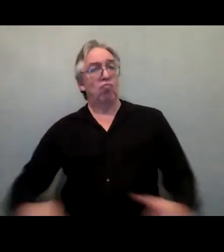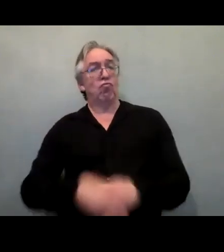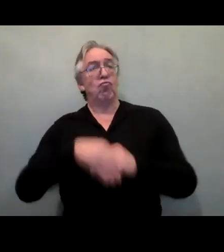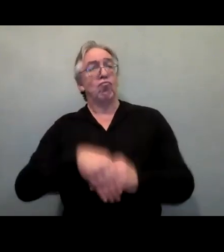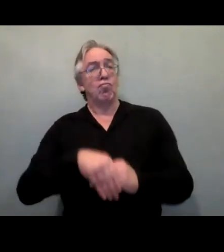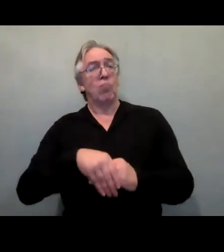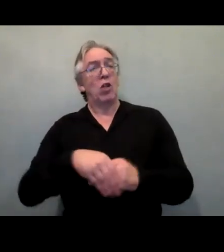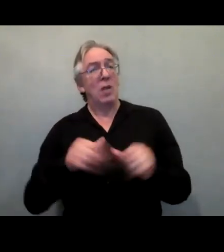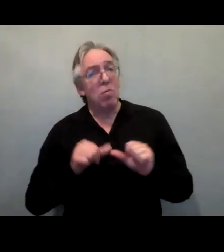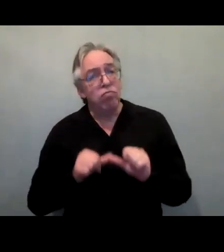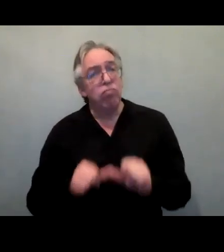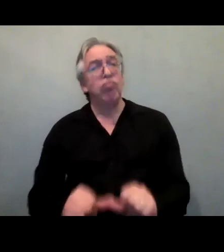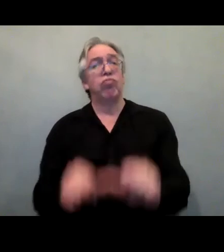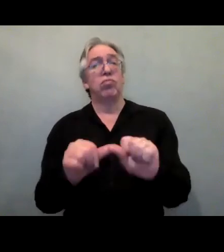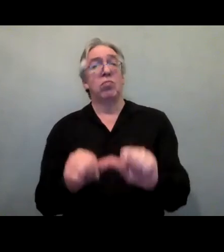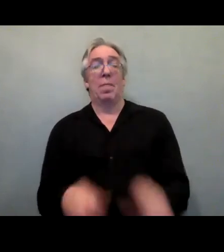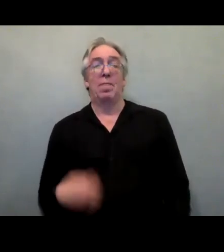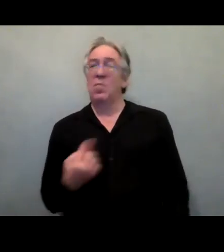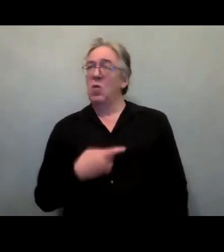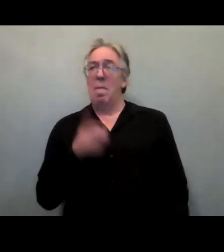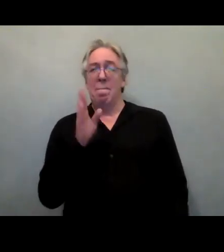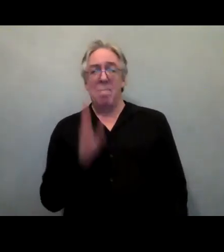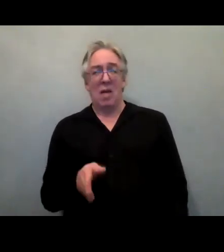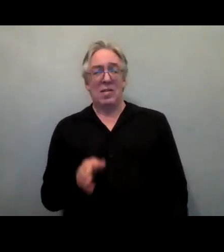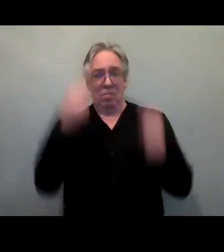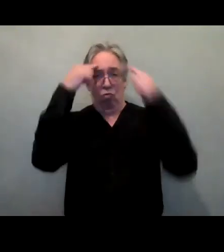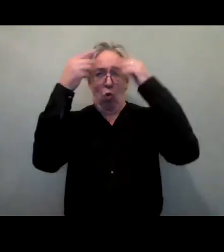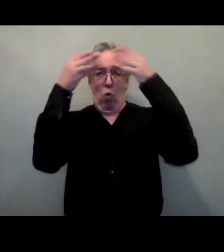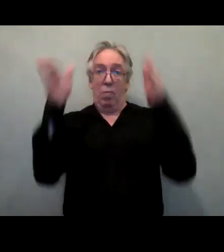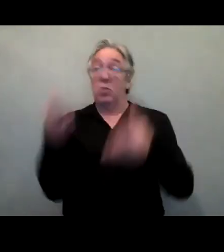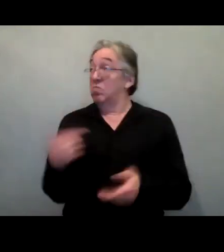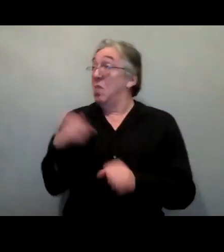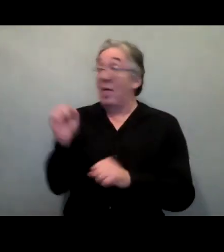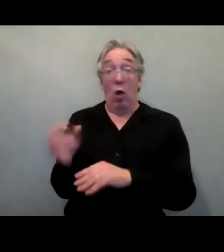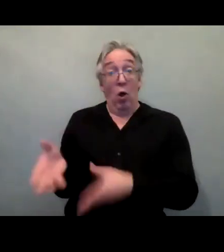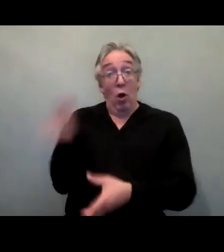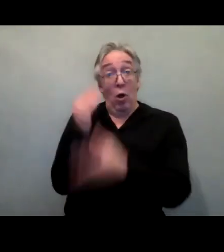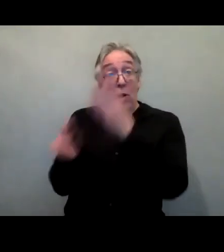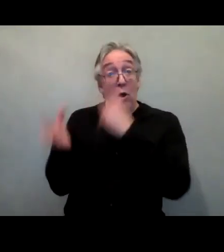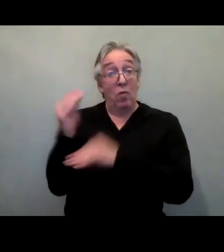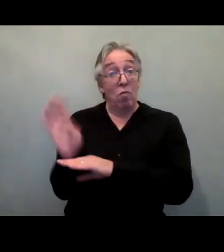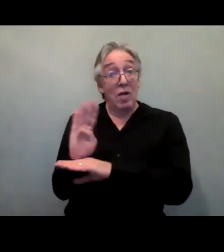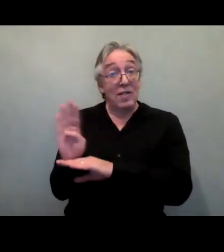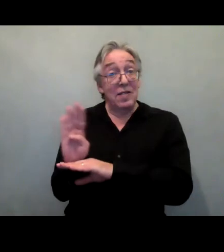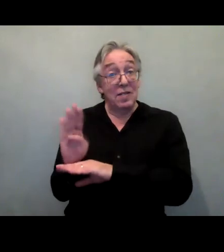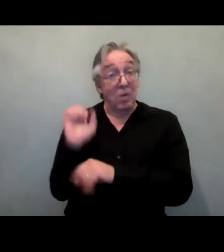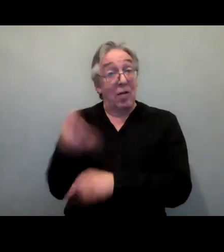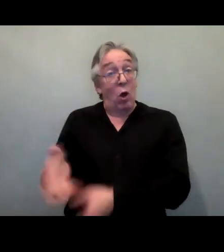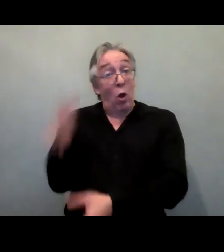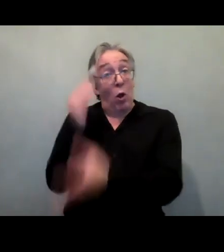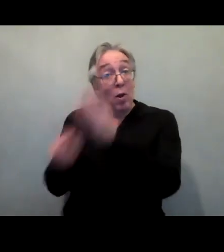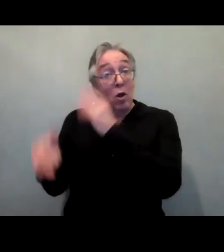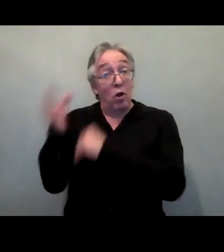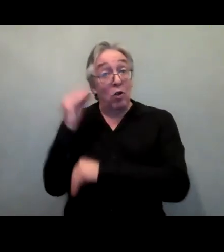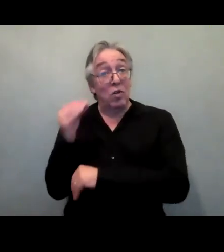And we must be open to also learning from business and to learning from business led initiatives. I'm struck by GIZ's